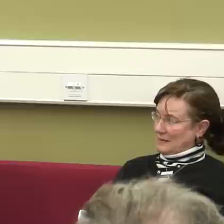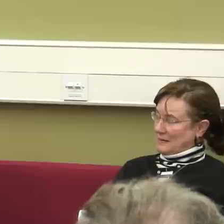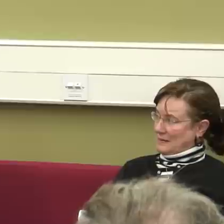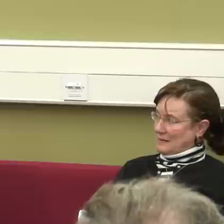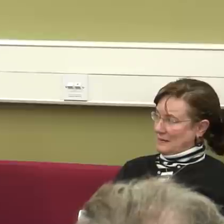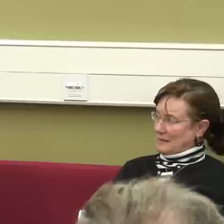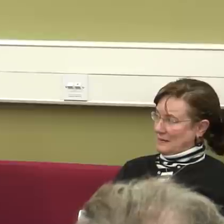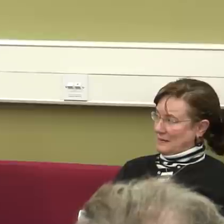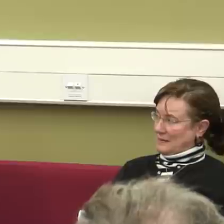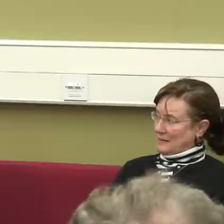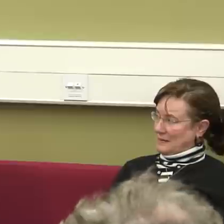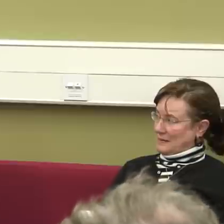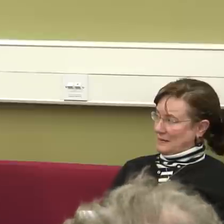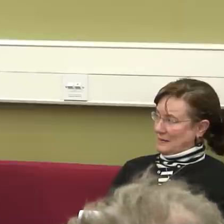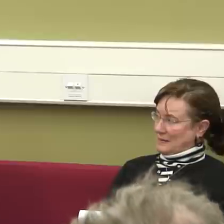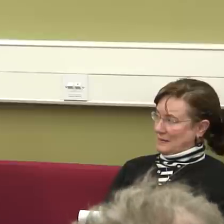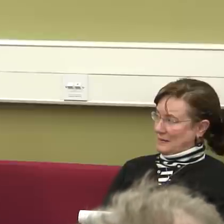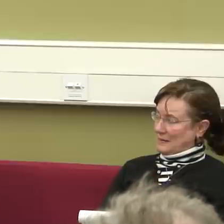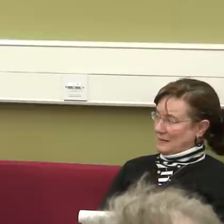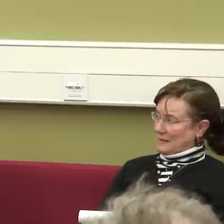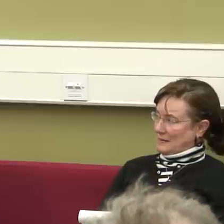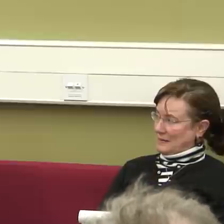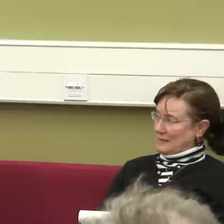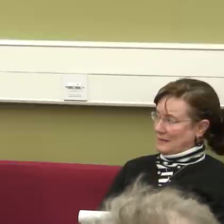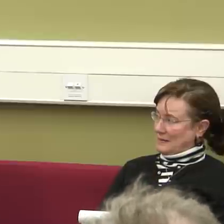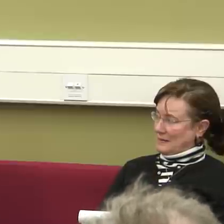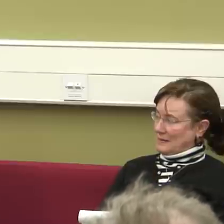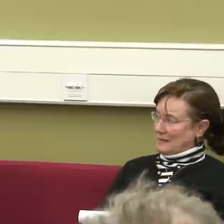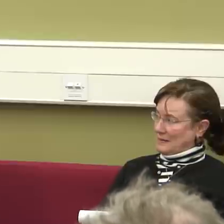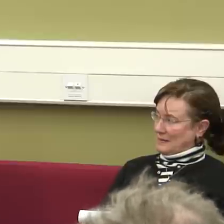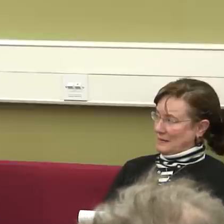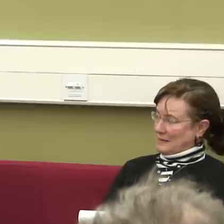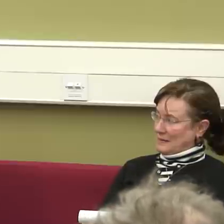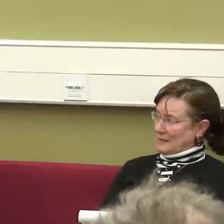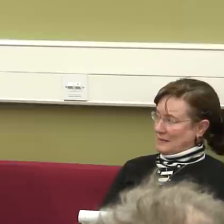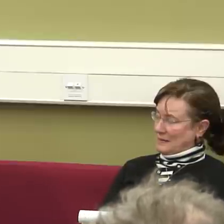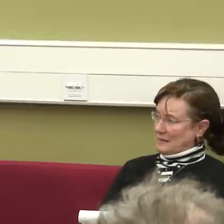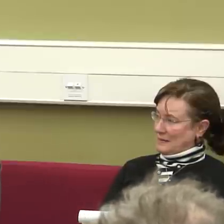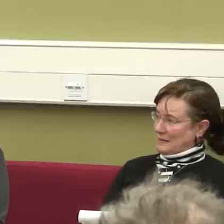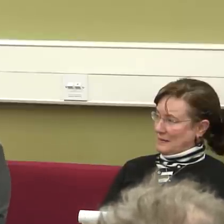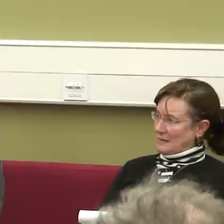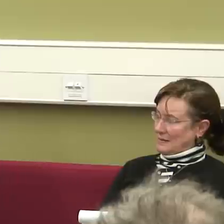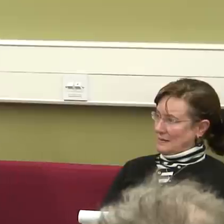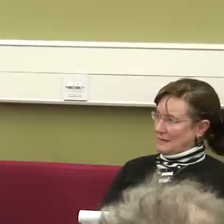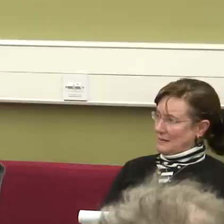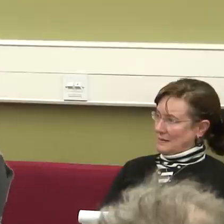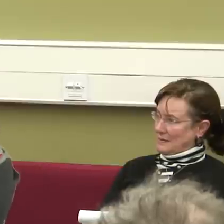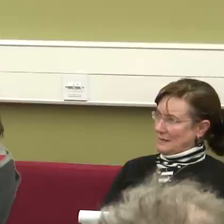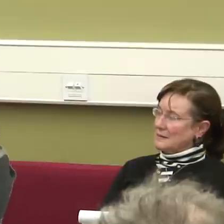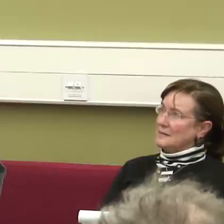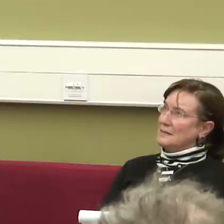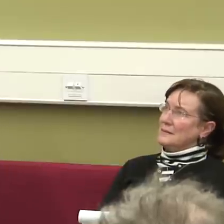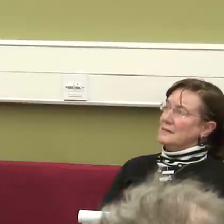the other thing is really is a question and it's about why do you,